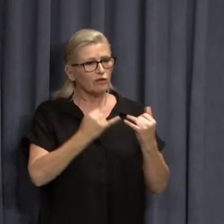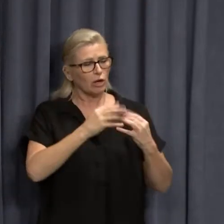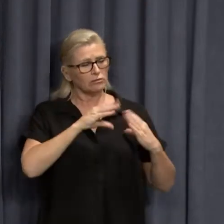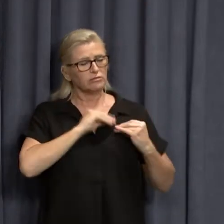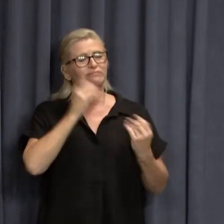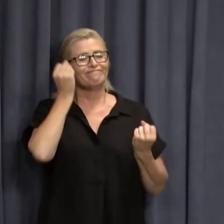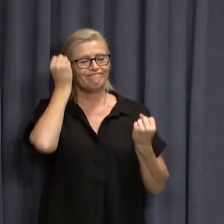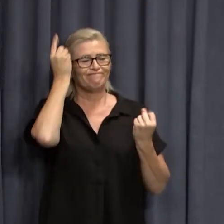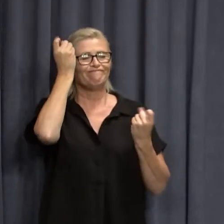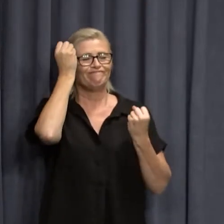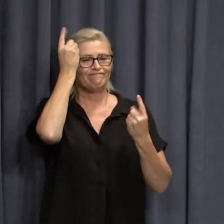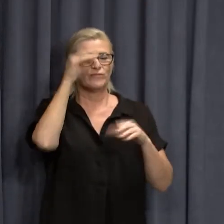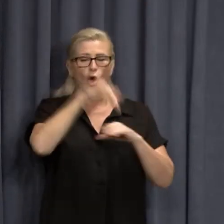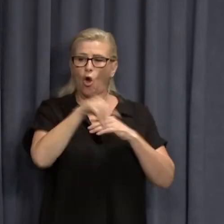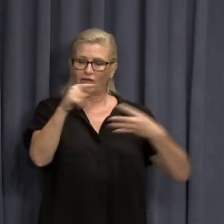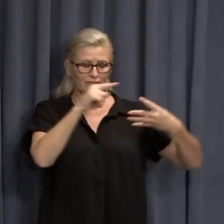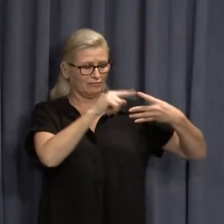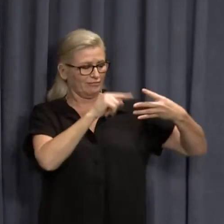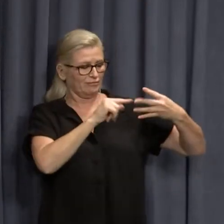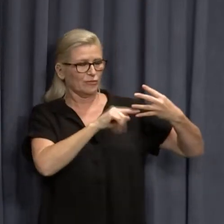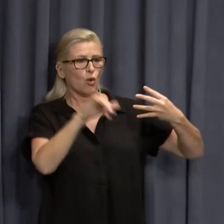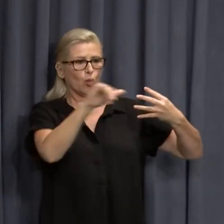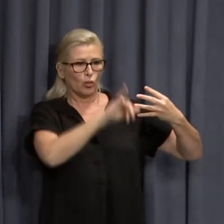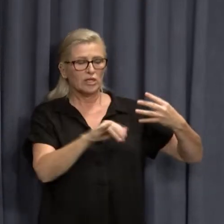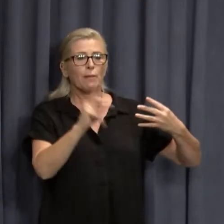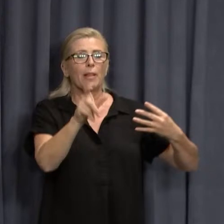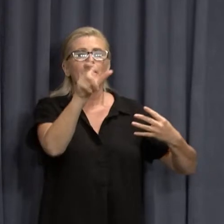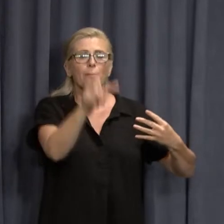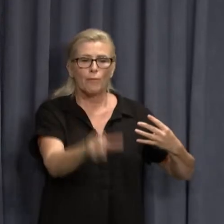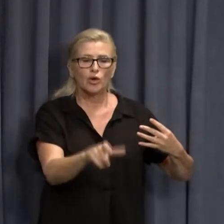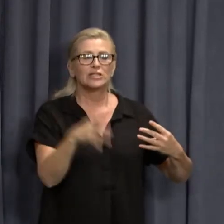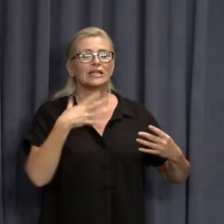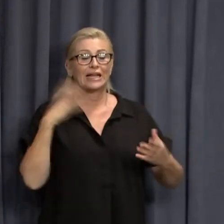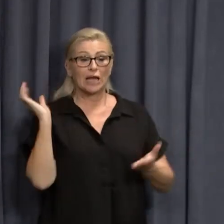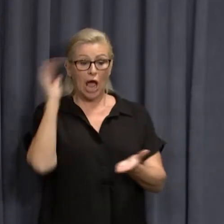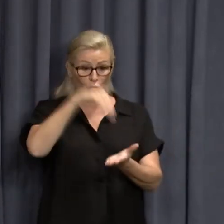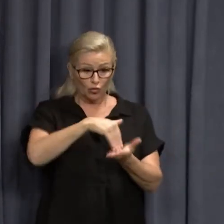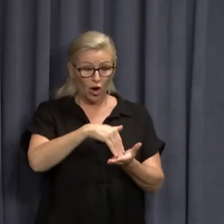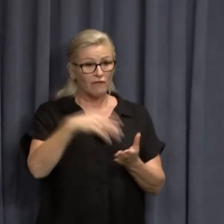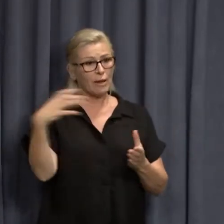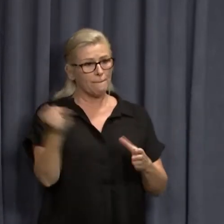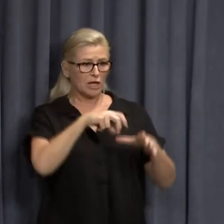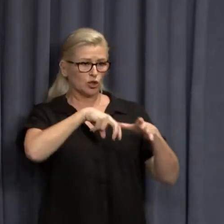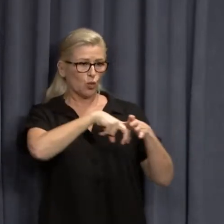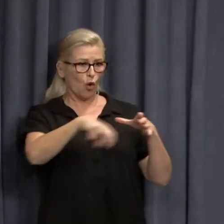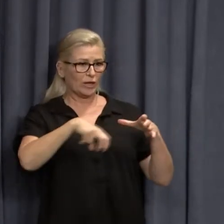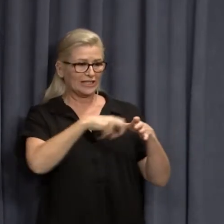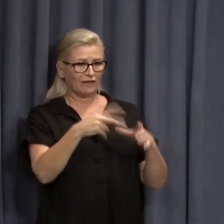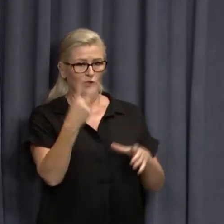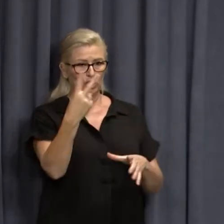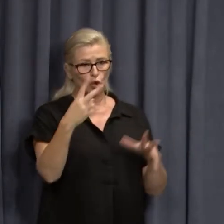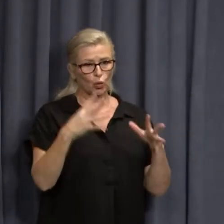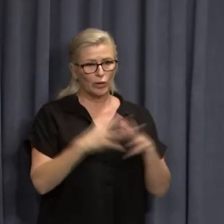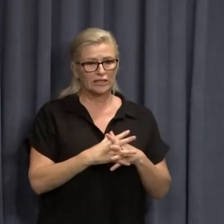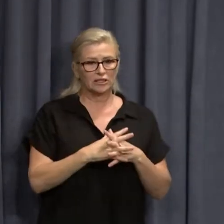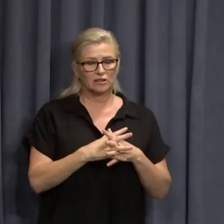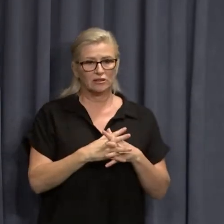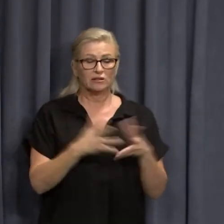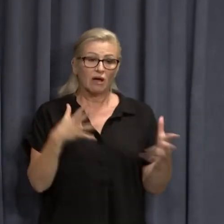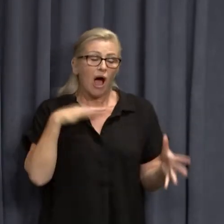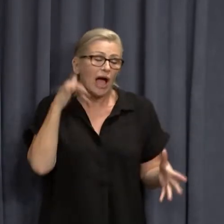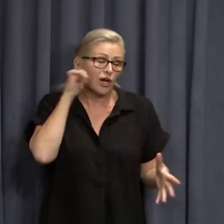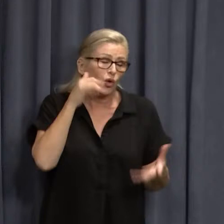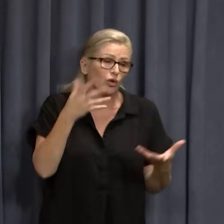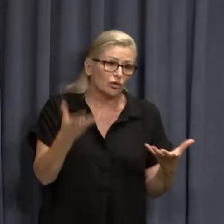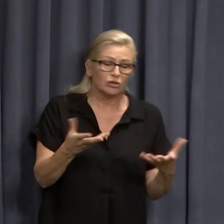and understanding in terms of those categories. But those people need to come in and quarantine for two weeks. So that will be something that no doubt some families,